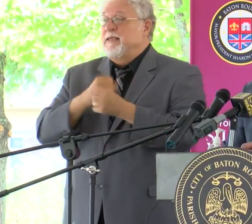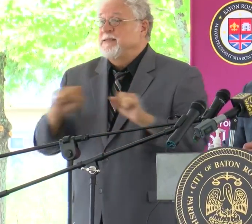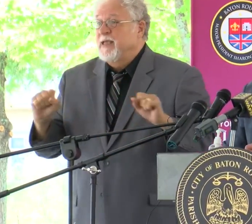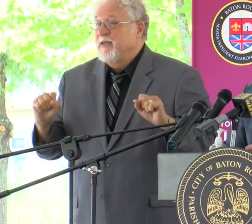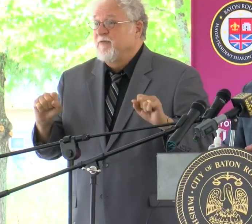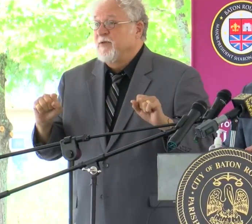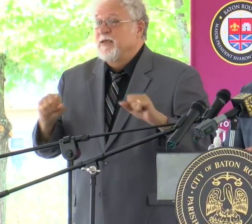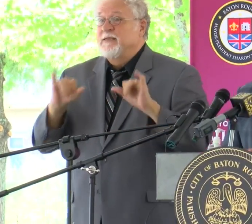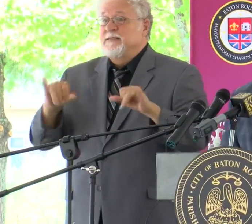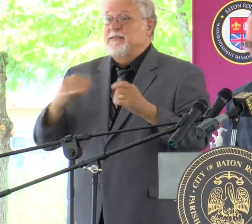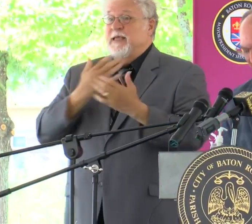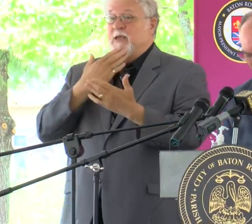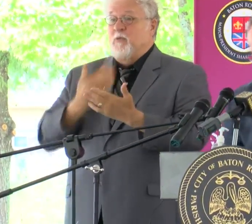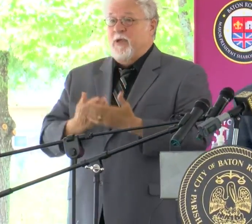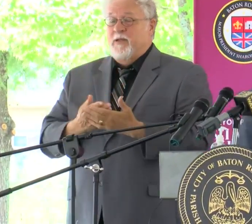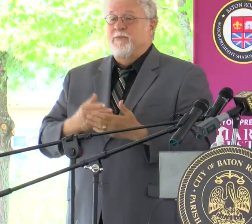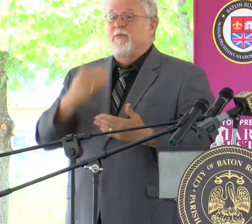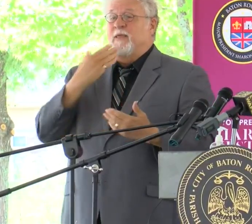and stay well.